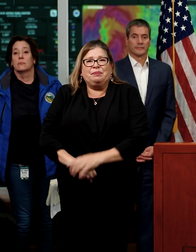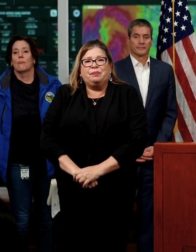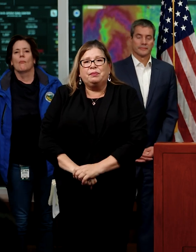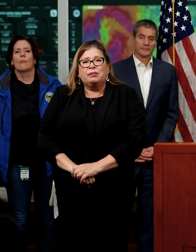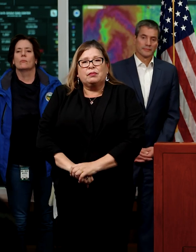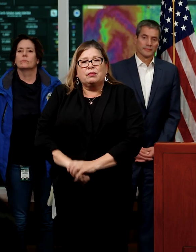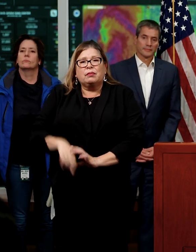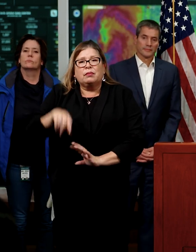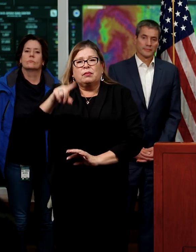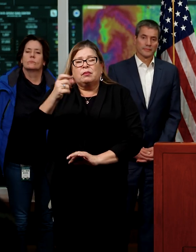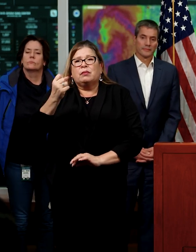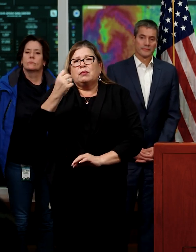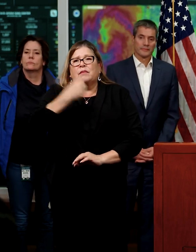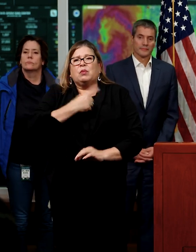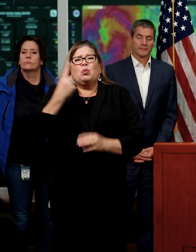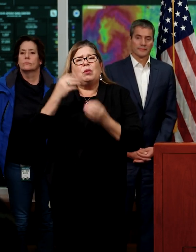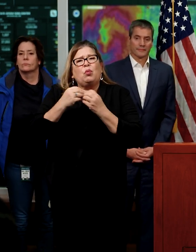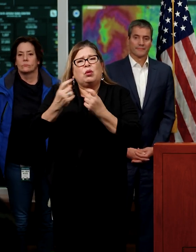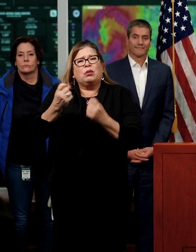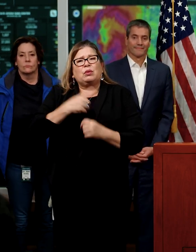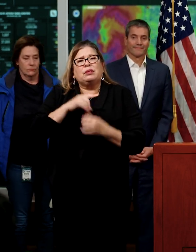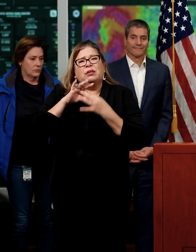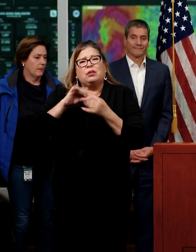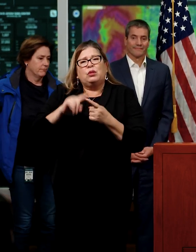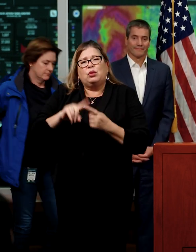I have one more question about levees.